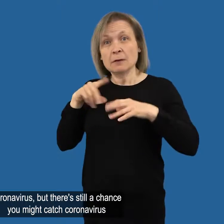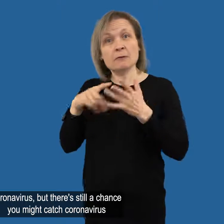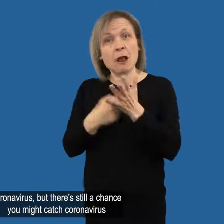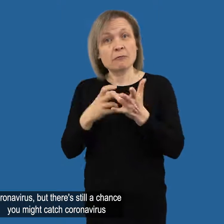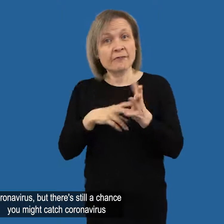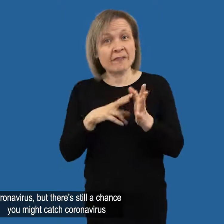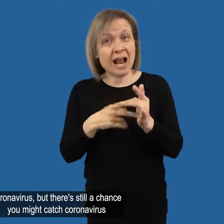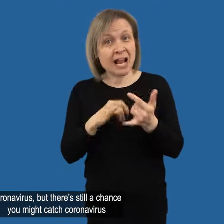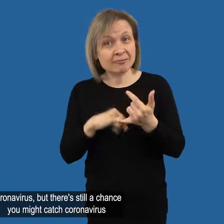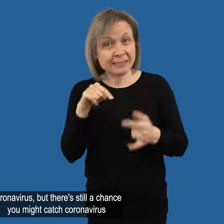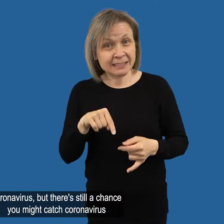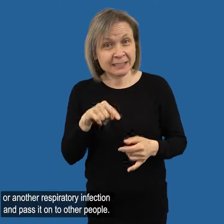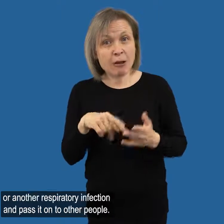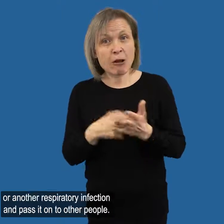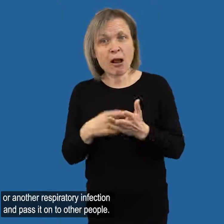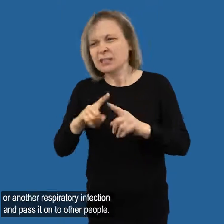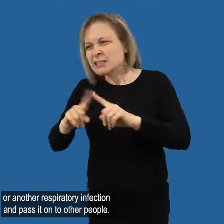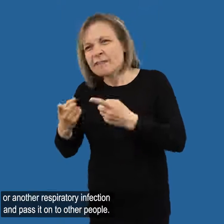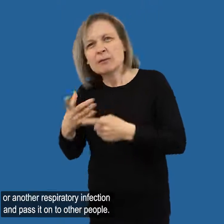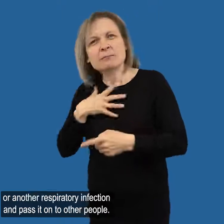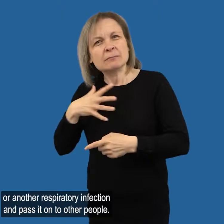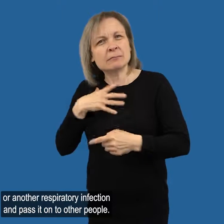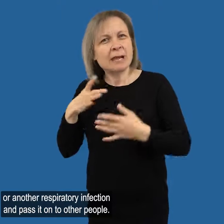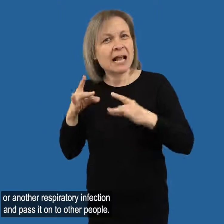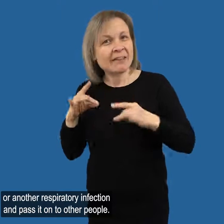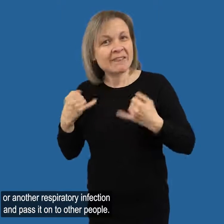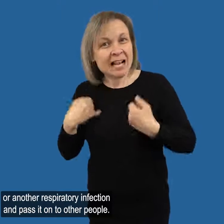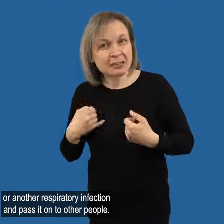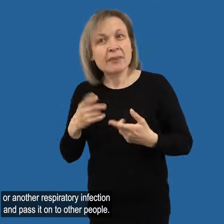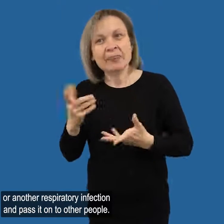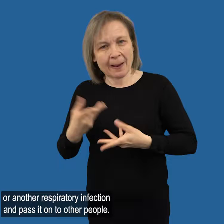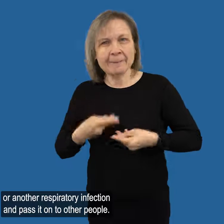or another respiratory infection and pass it on to other people.